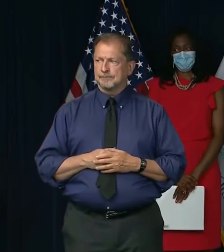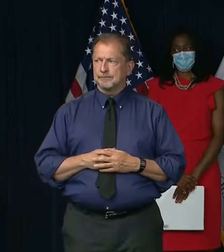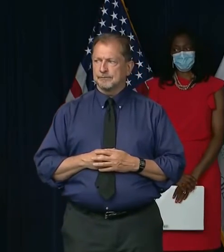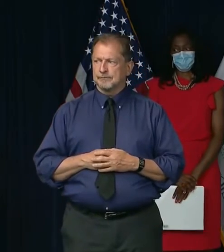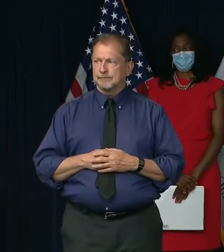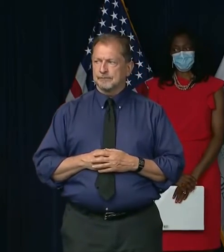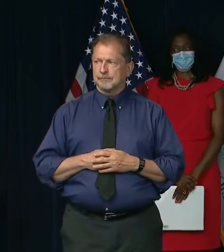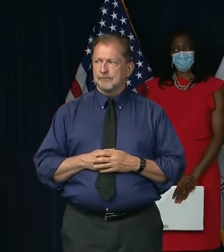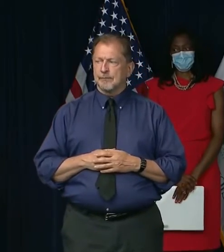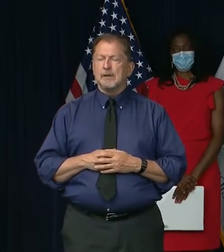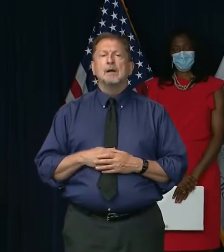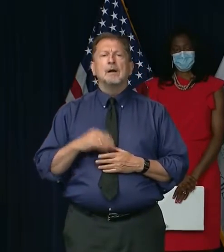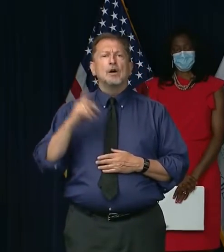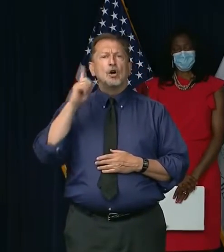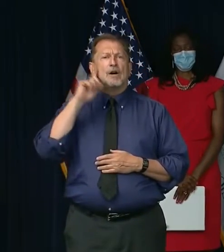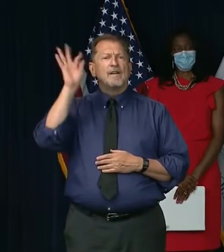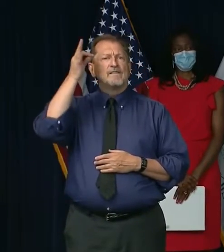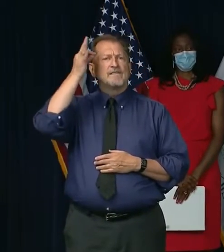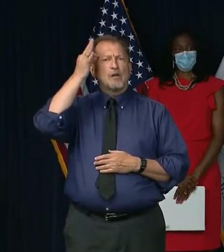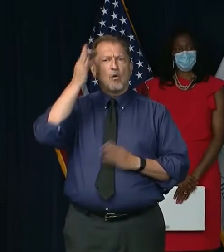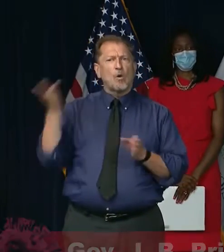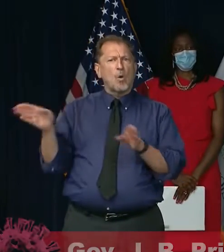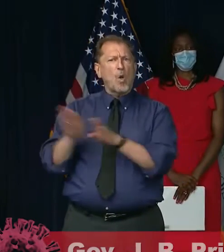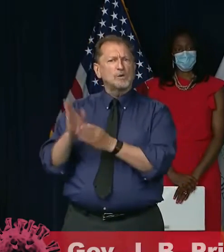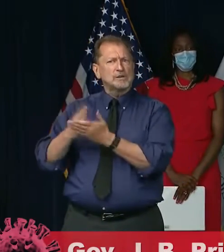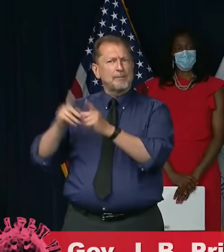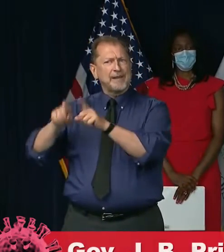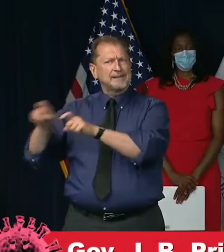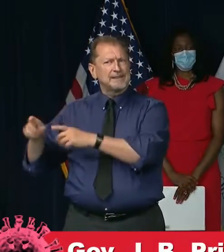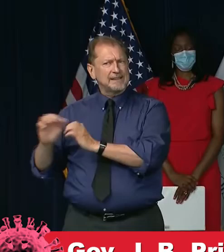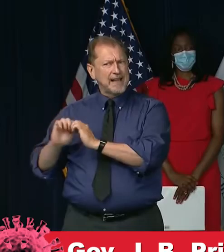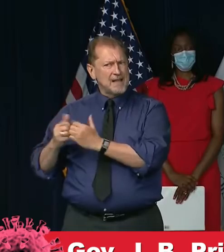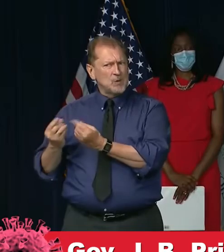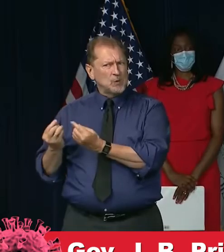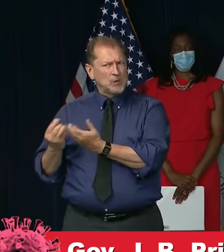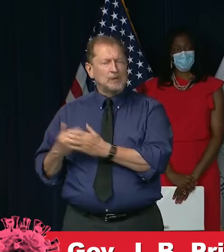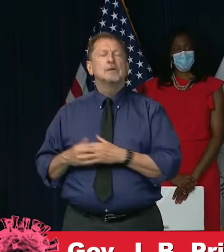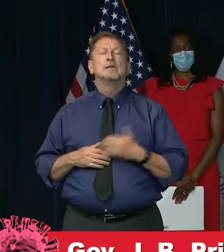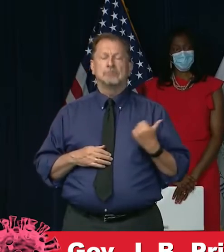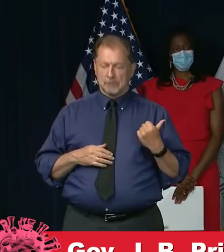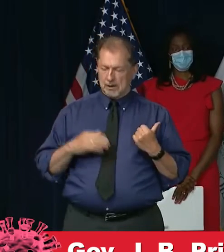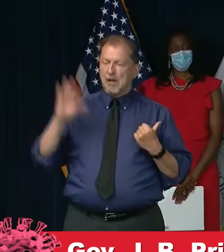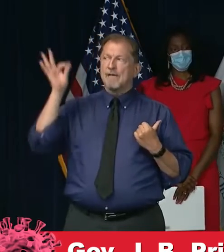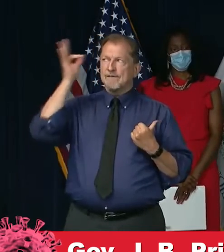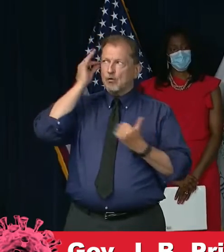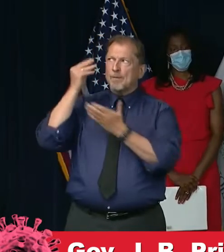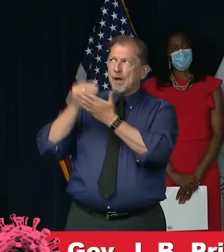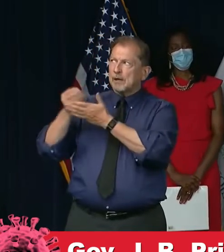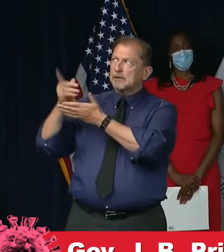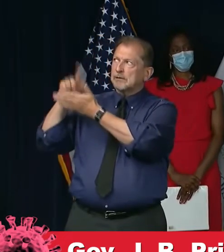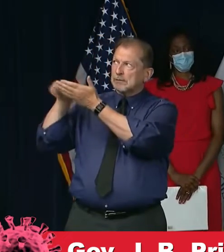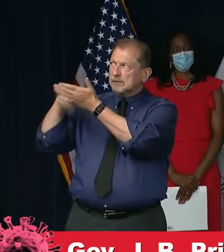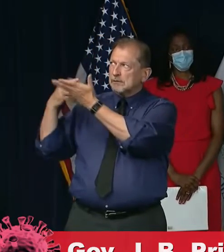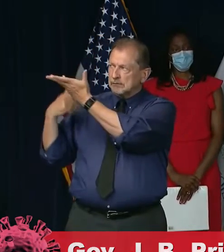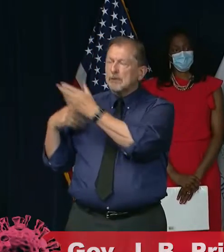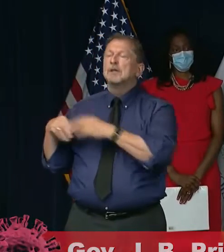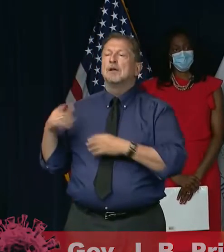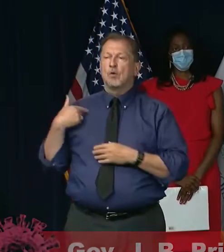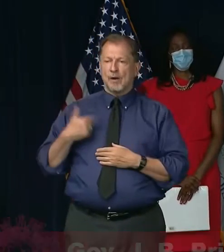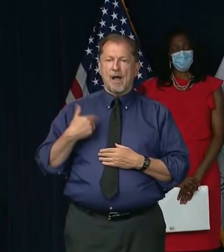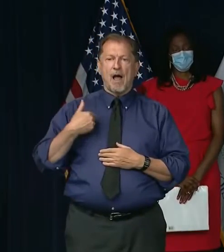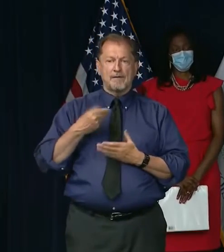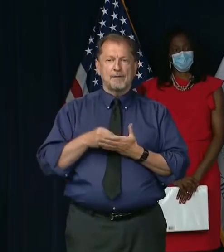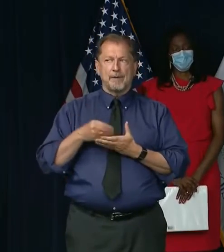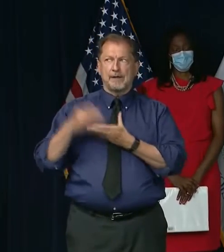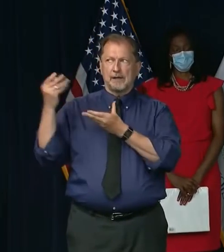state be paying for those to stay open? So we're going to maintain those sites. And, you know, there has been COVID relief dollars provided by the